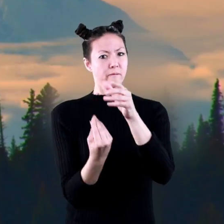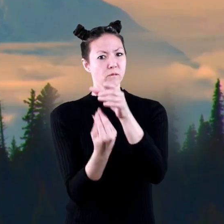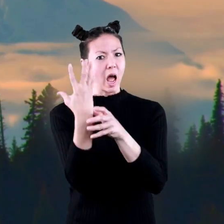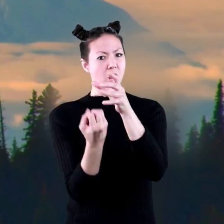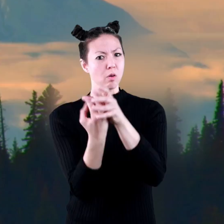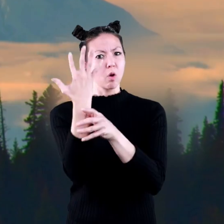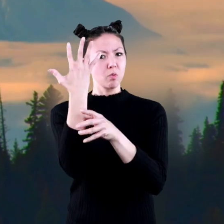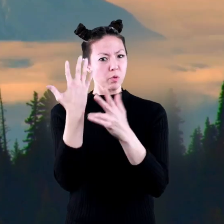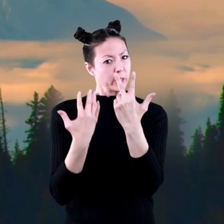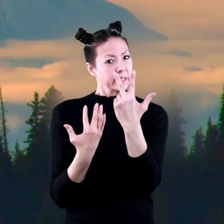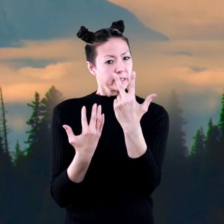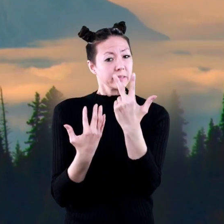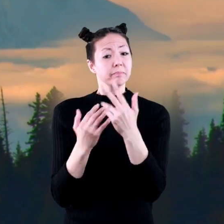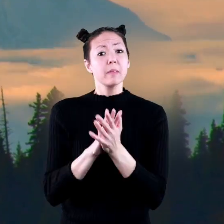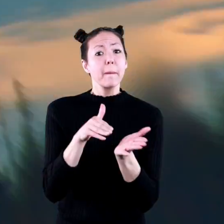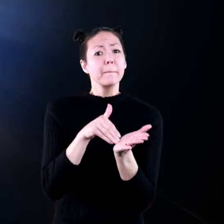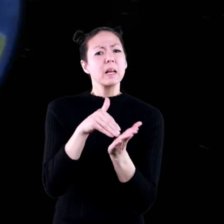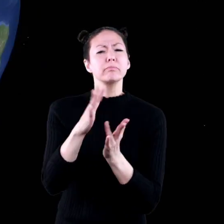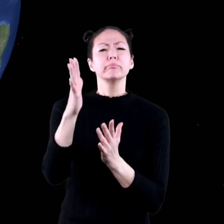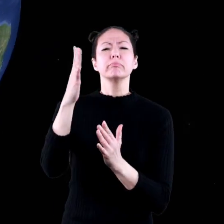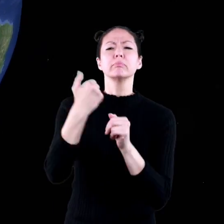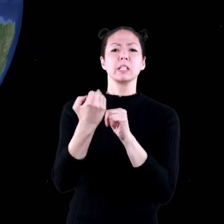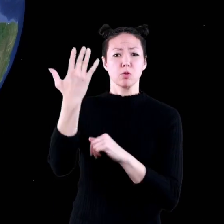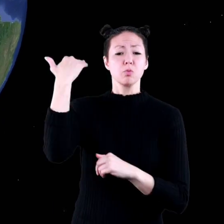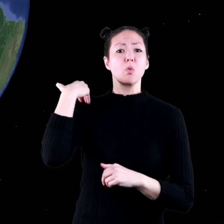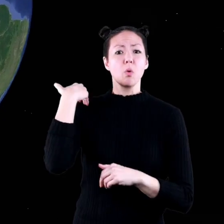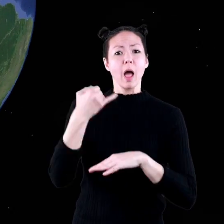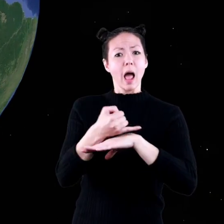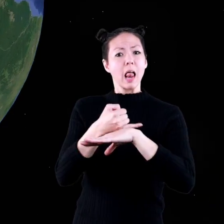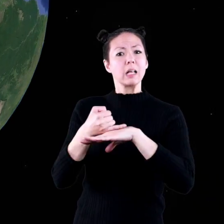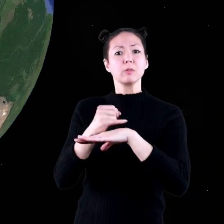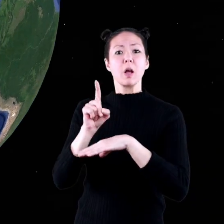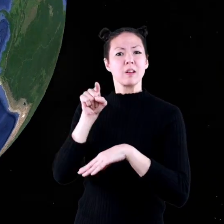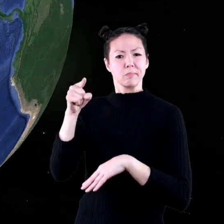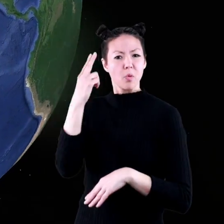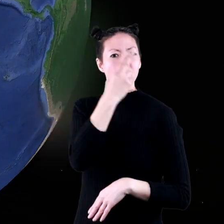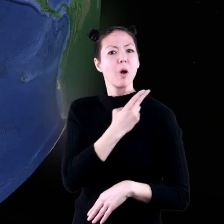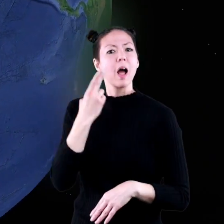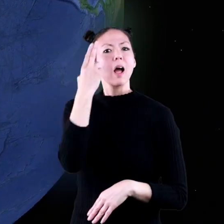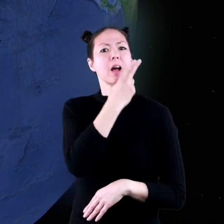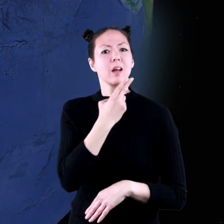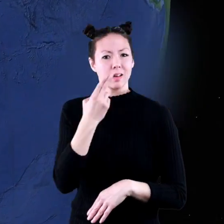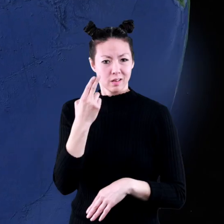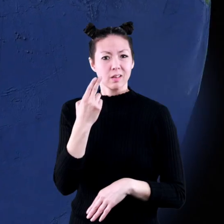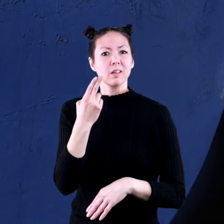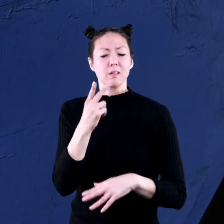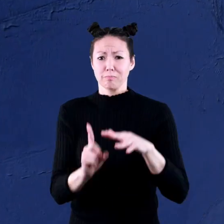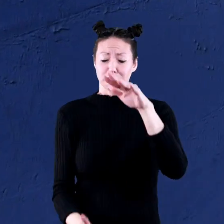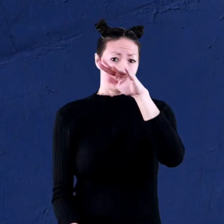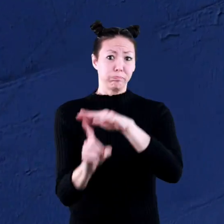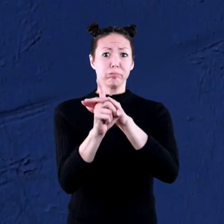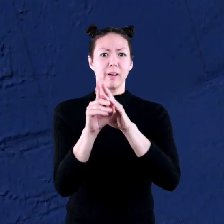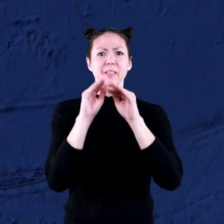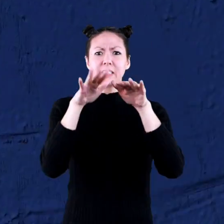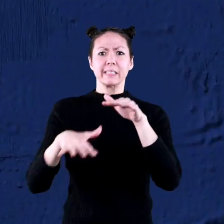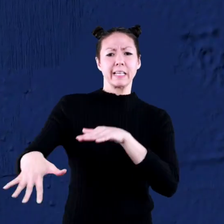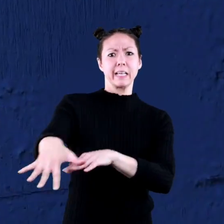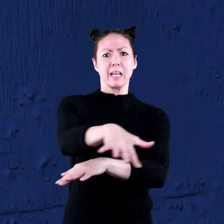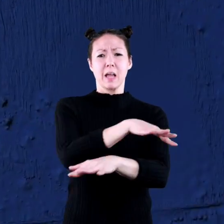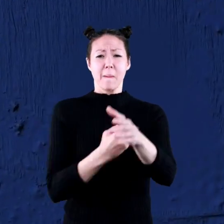types of volcanoes. Millions of years ago, the islands of Hawaii emerged from the sea, powered by